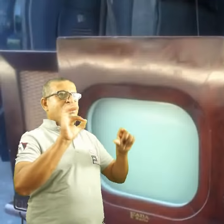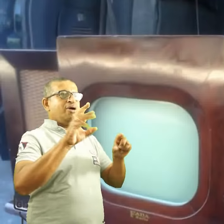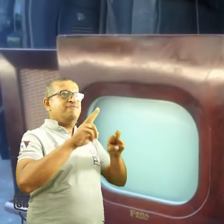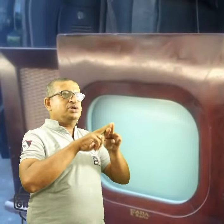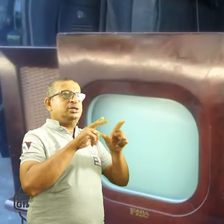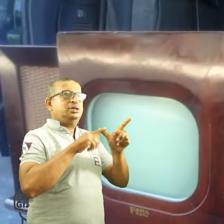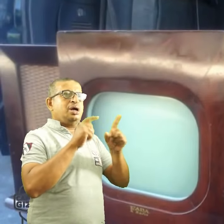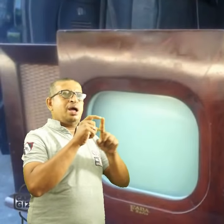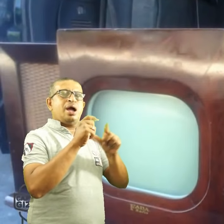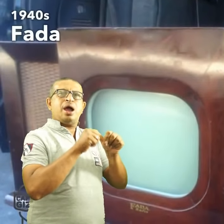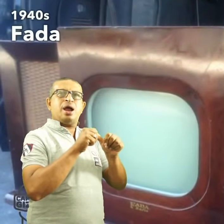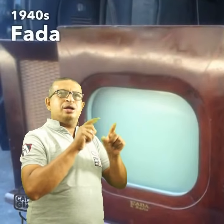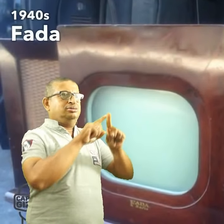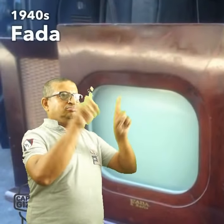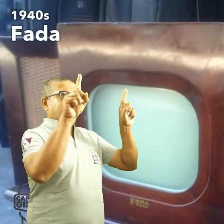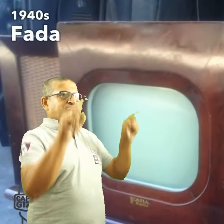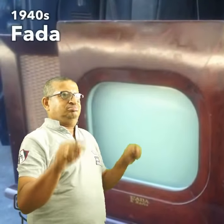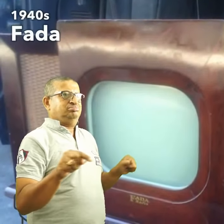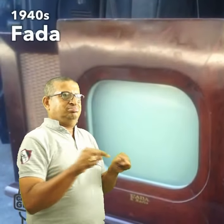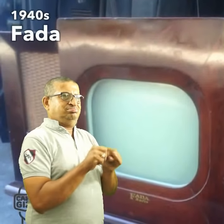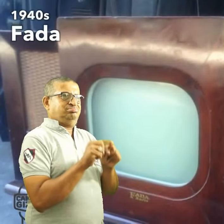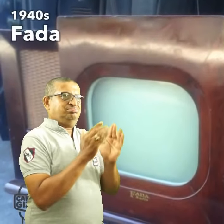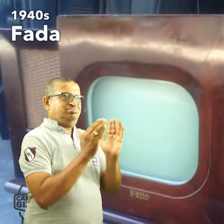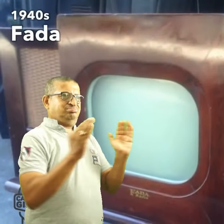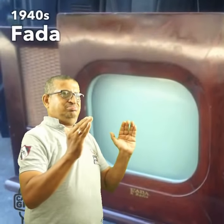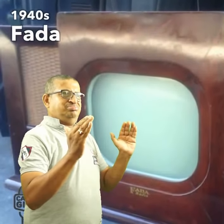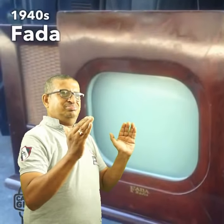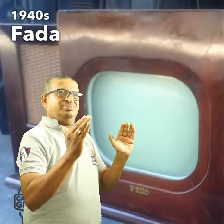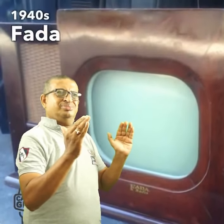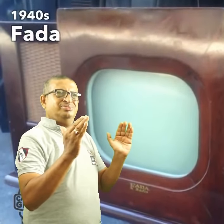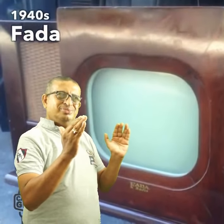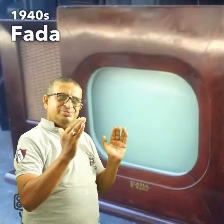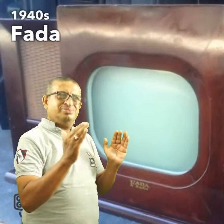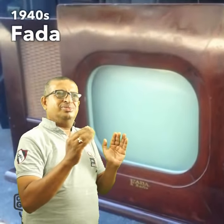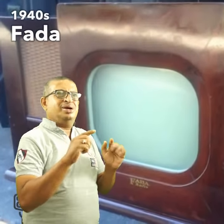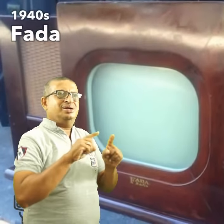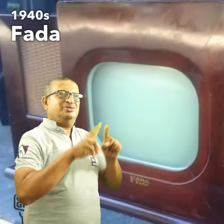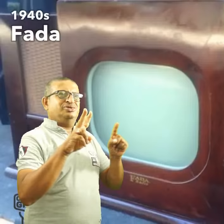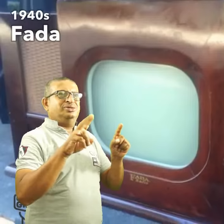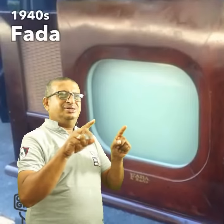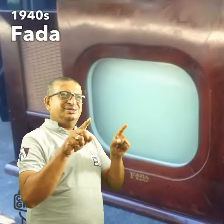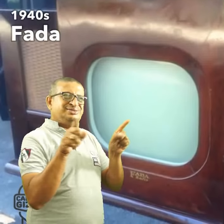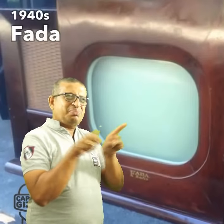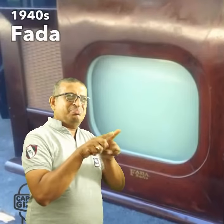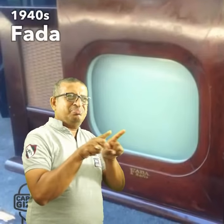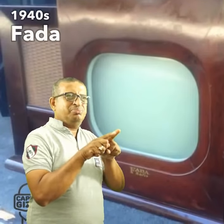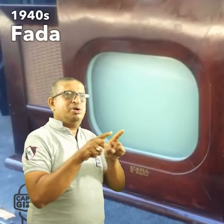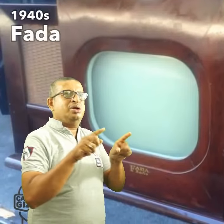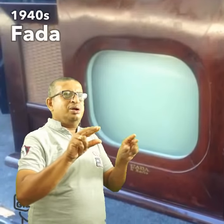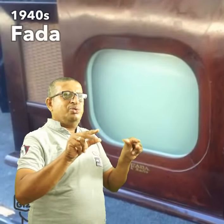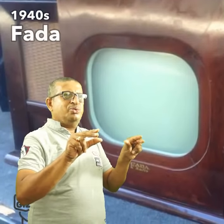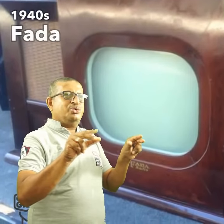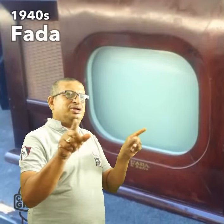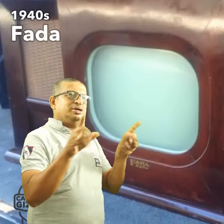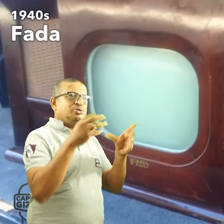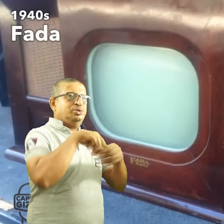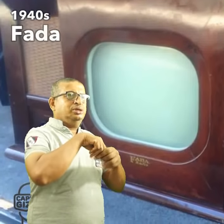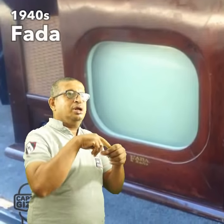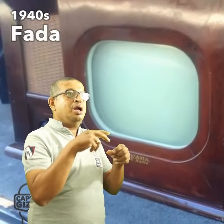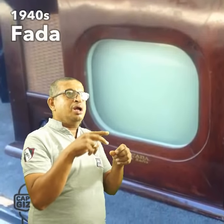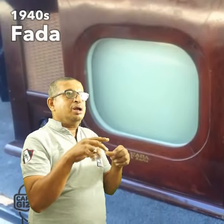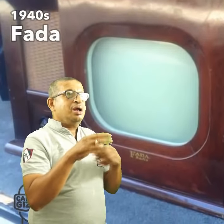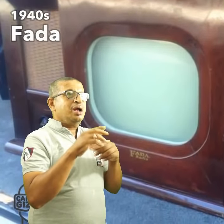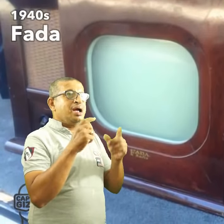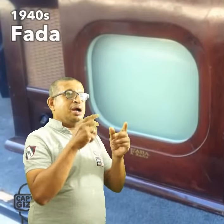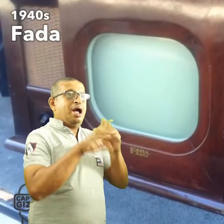The 1940s brought us even higher resolutions, including, the NTSC standard, of 480 lines of resolution and